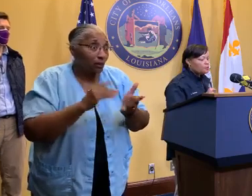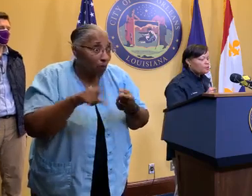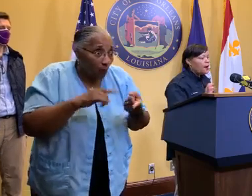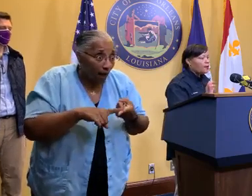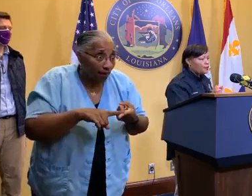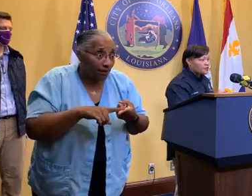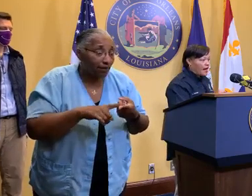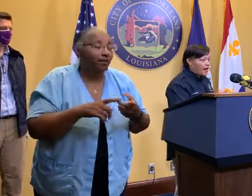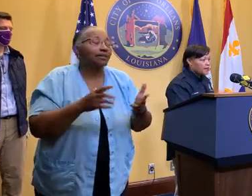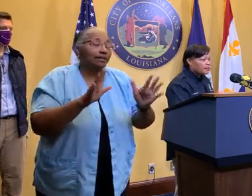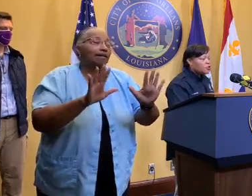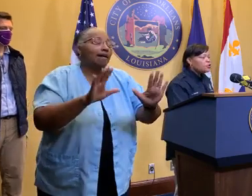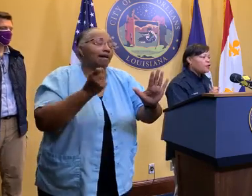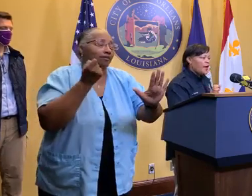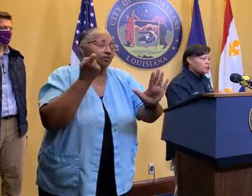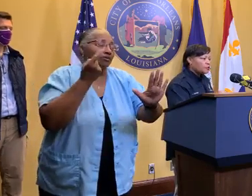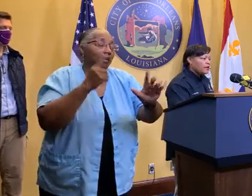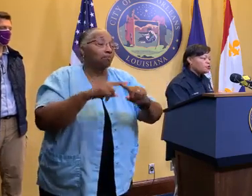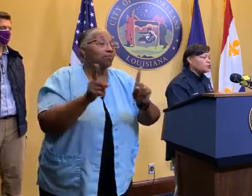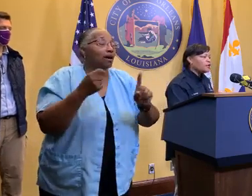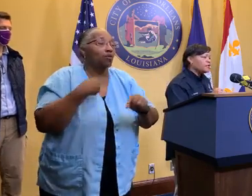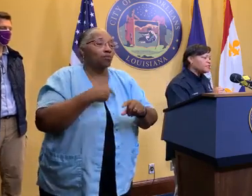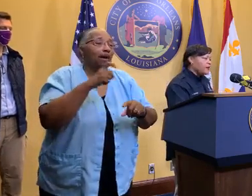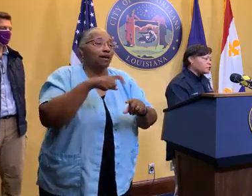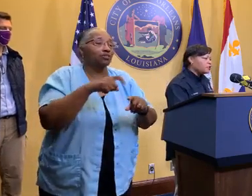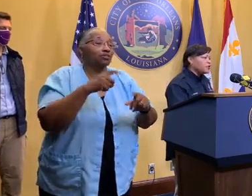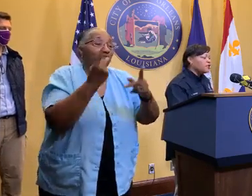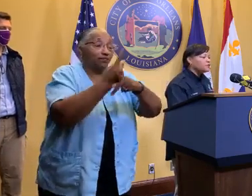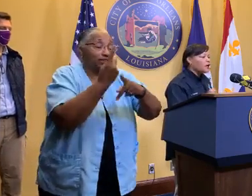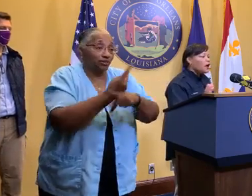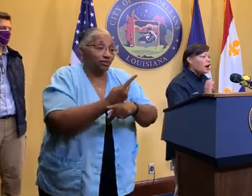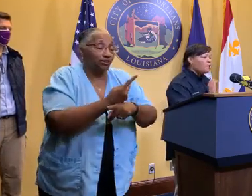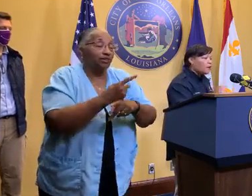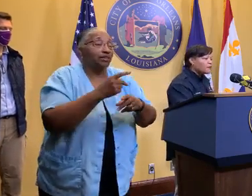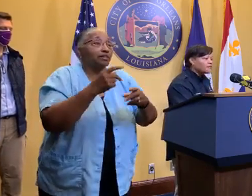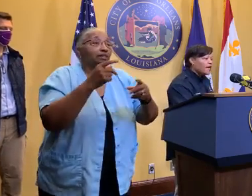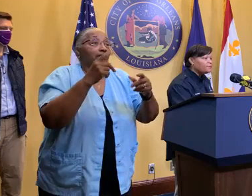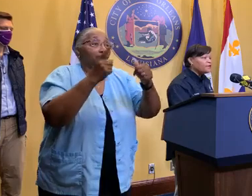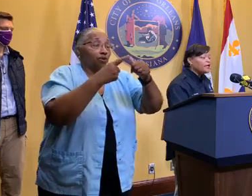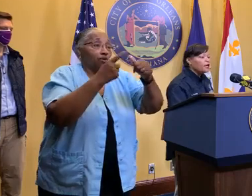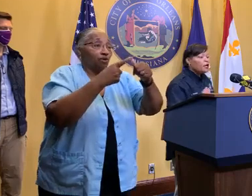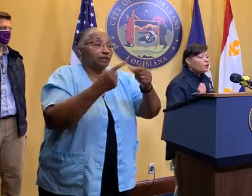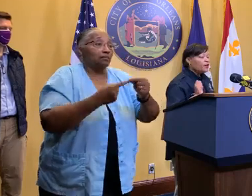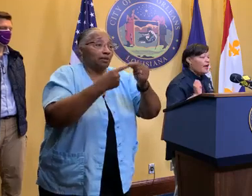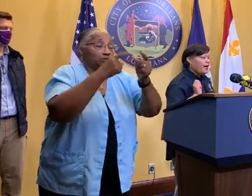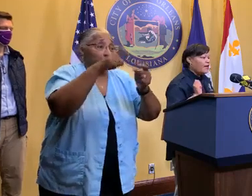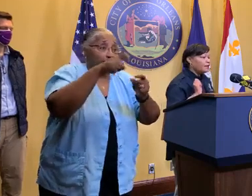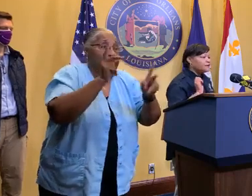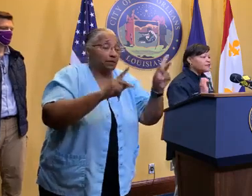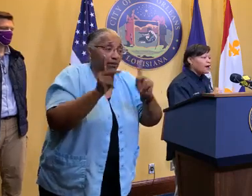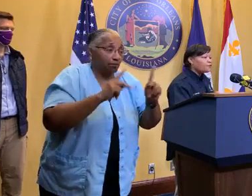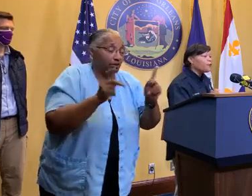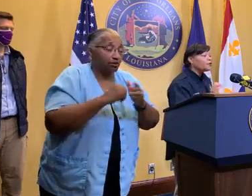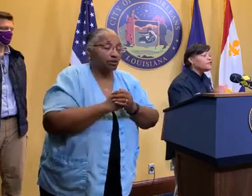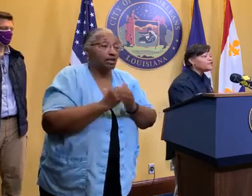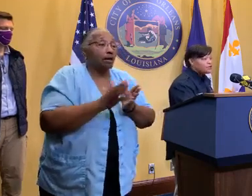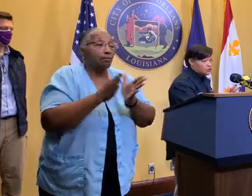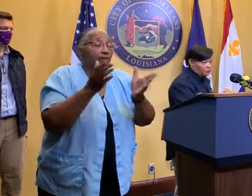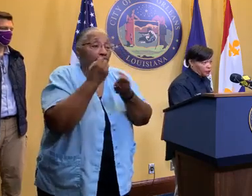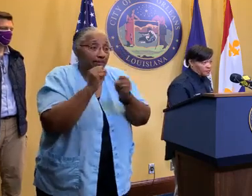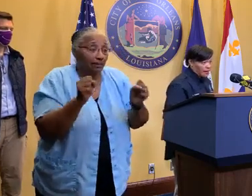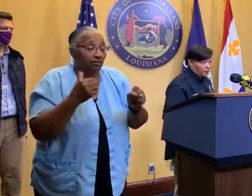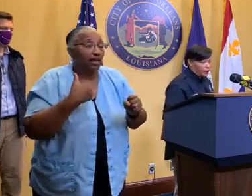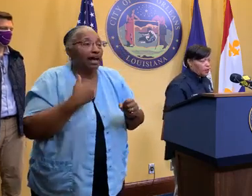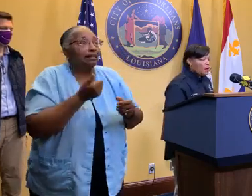prioritize, you know, as it relates to, again, special needs, public safety. We had several police